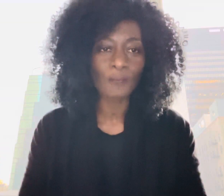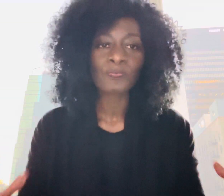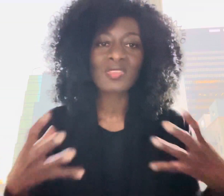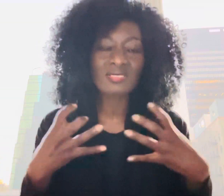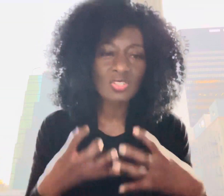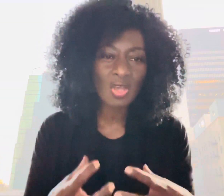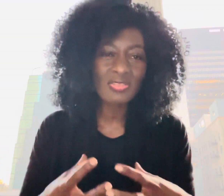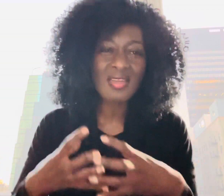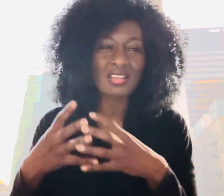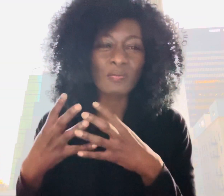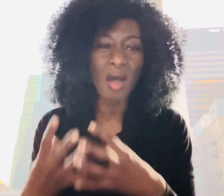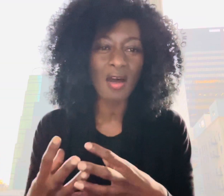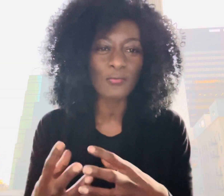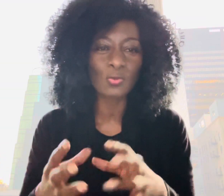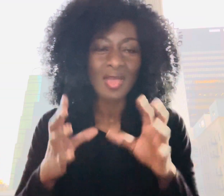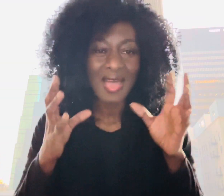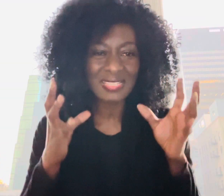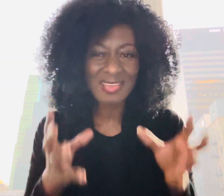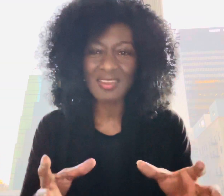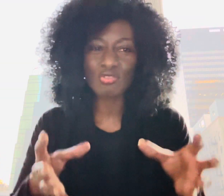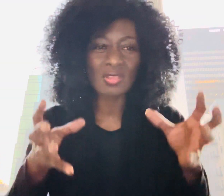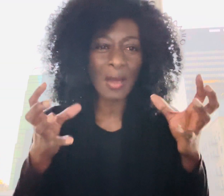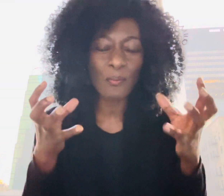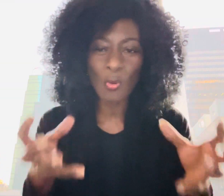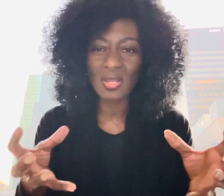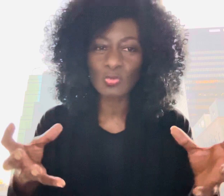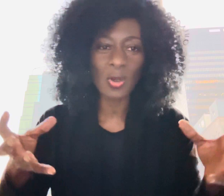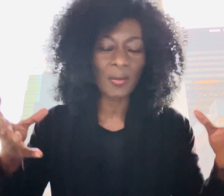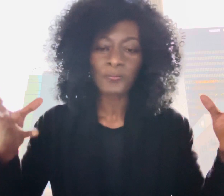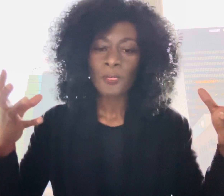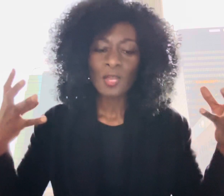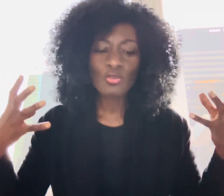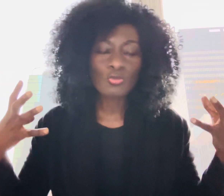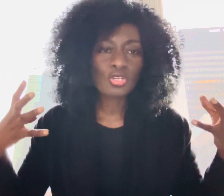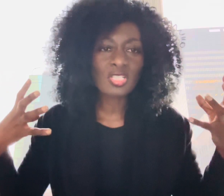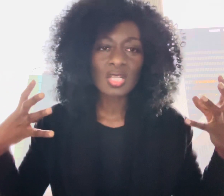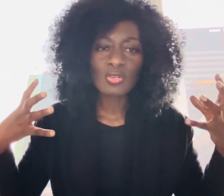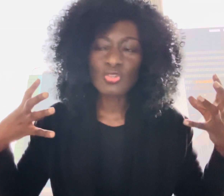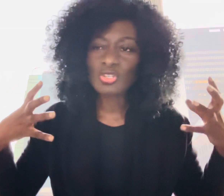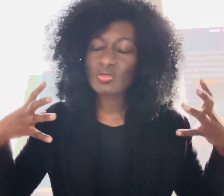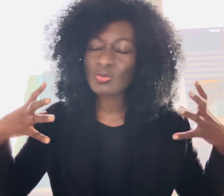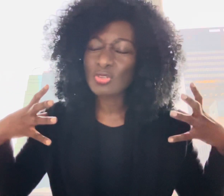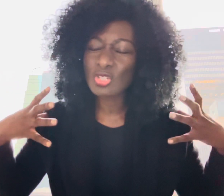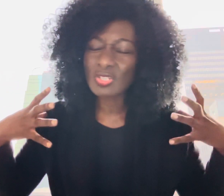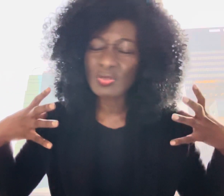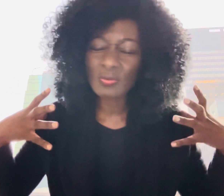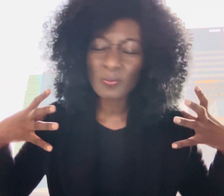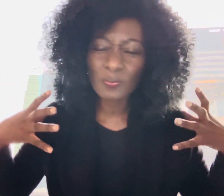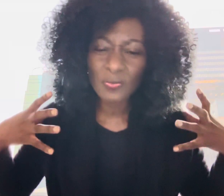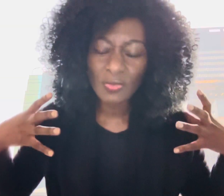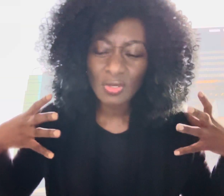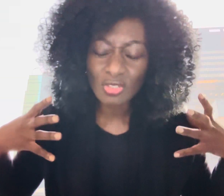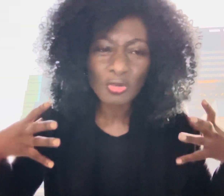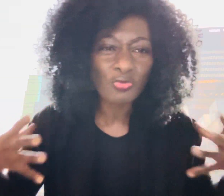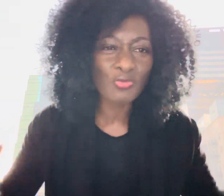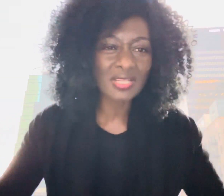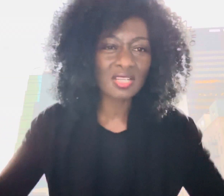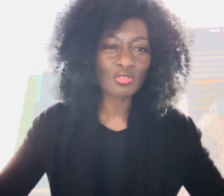there's nothing as powerful as getting to that point where you just you just you just surrender to